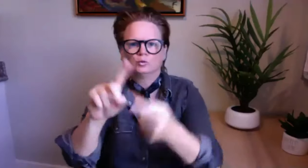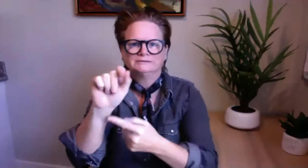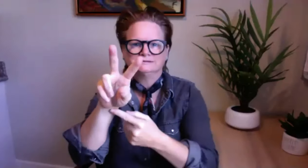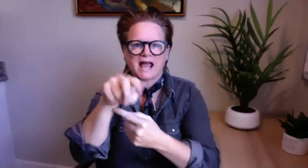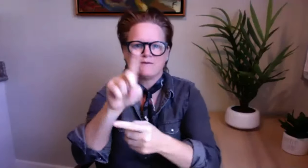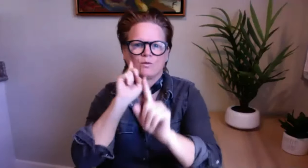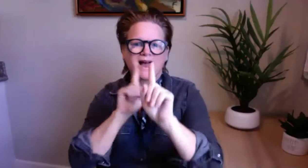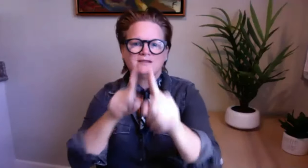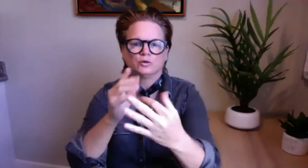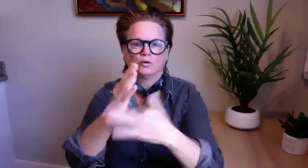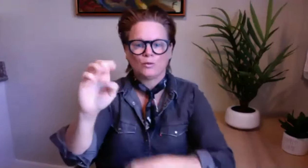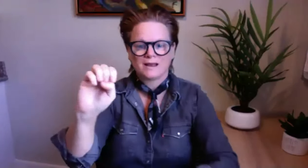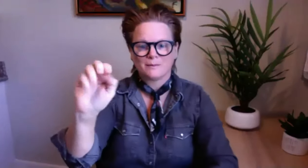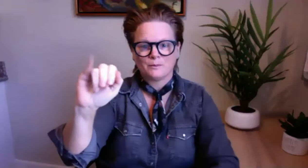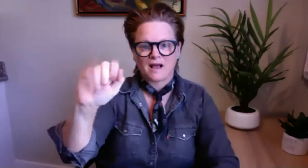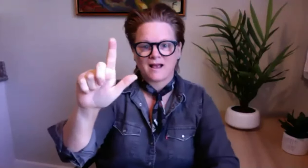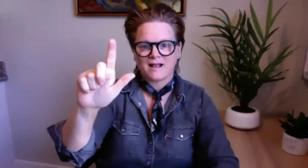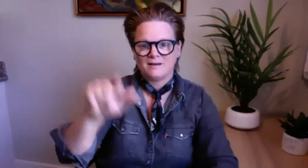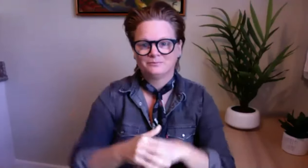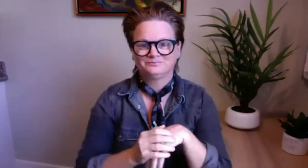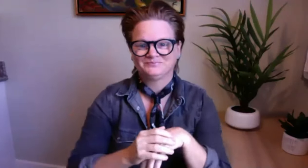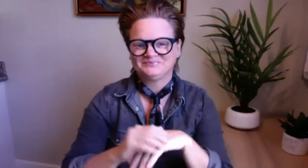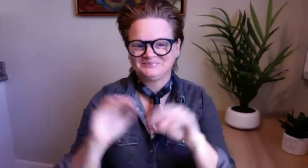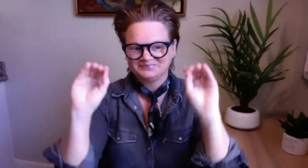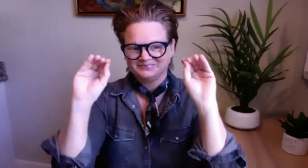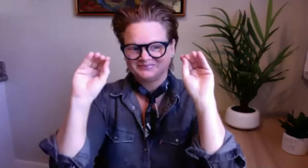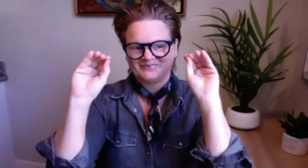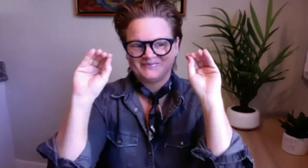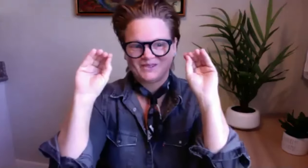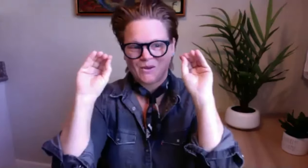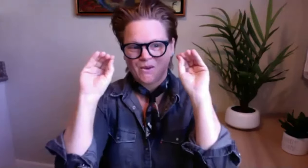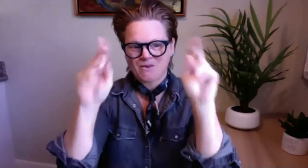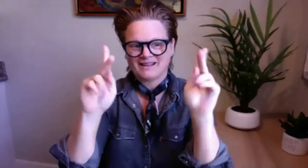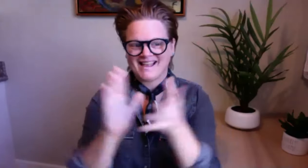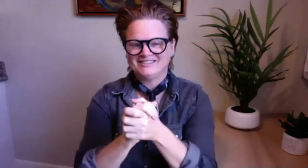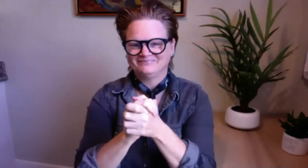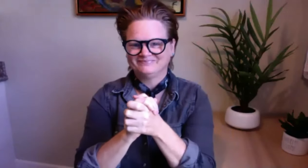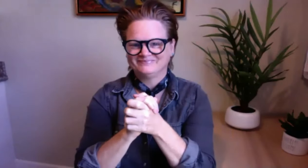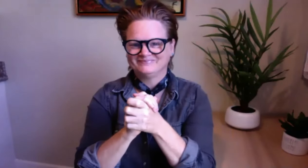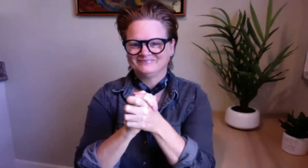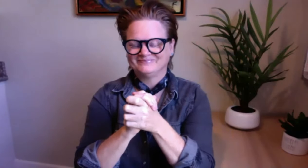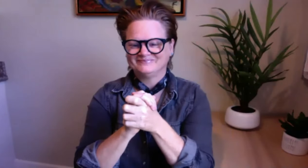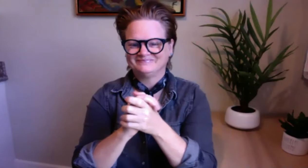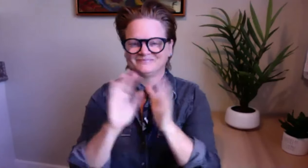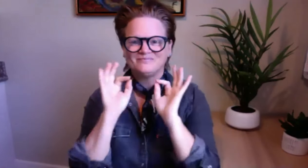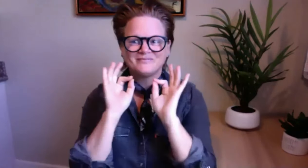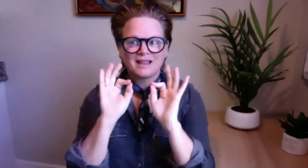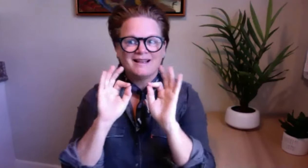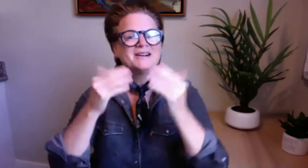that if there's questions at the end that we weren't able to do live we will send those to dave by email to answer okay